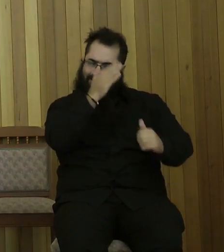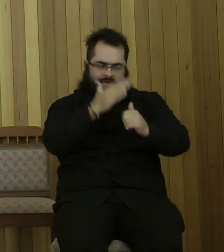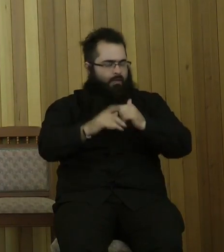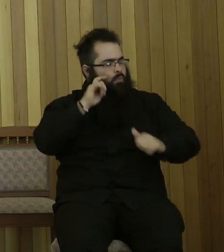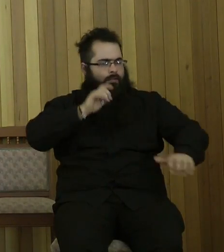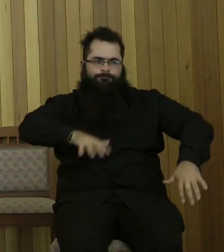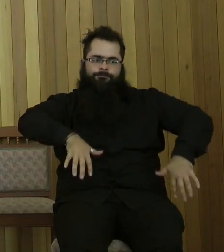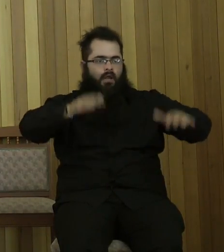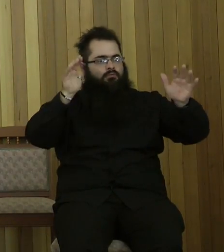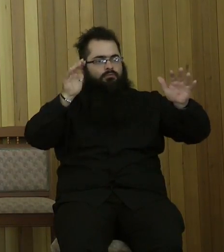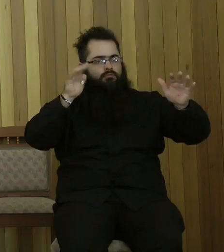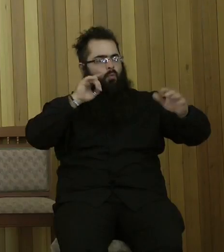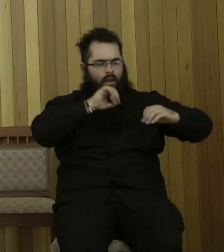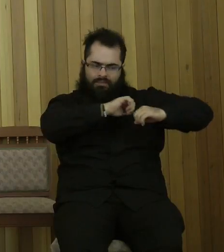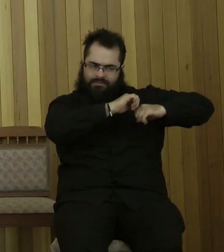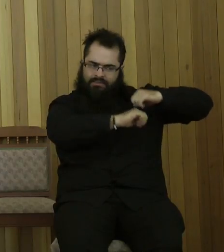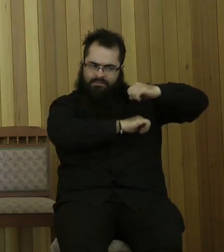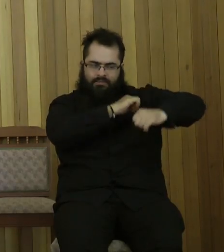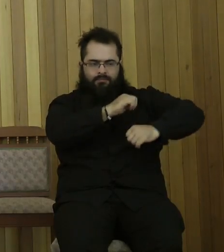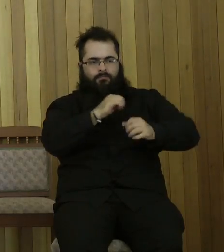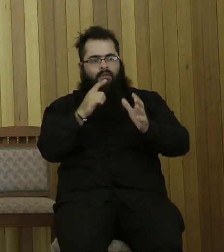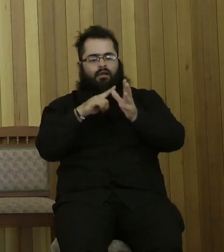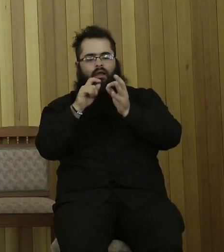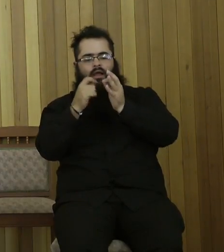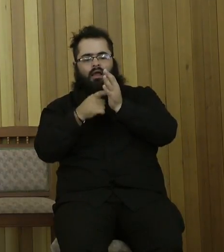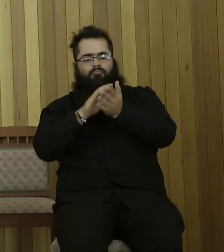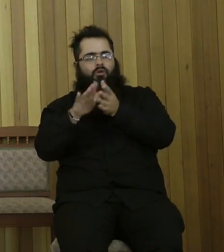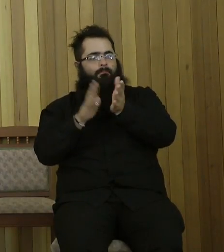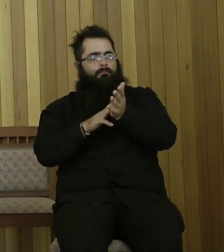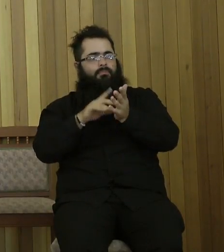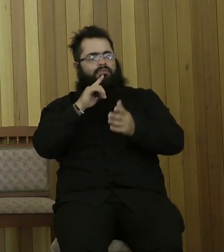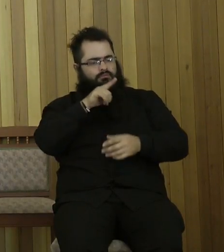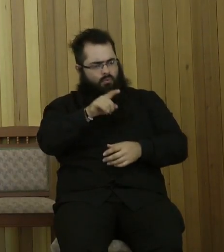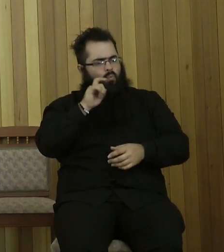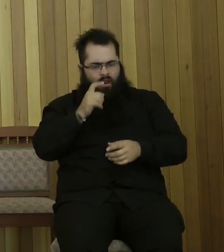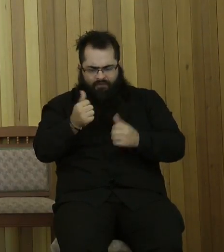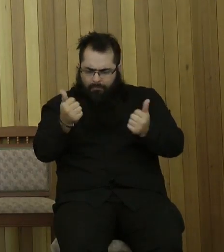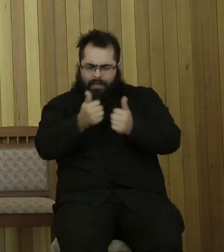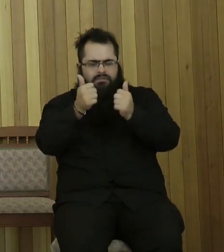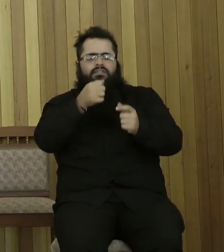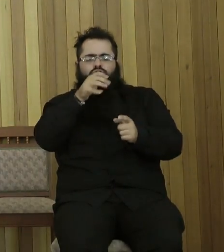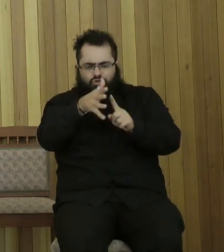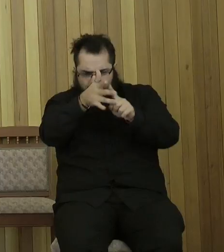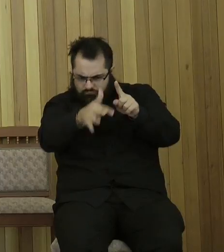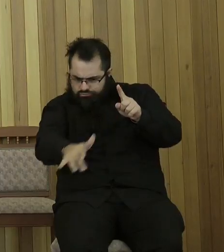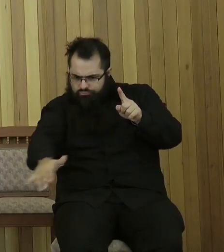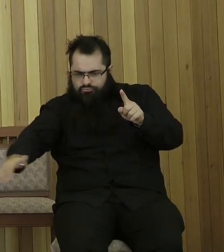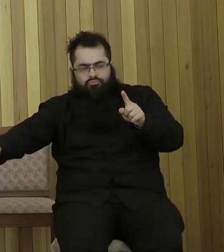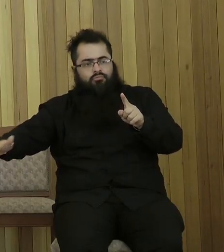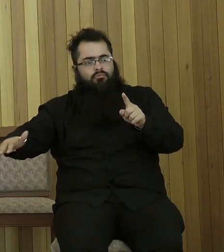Abraham, he promised numerous descendants and a land where he and his descendants could dwell. So our God is a covenant God,